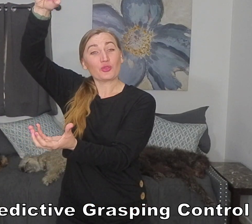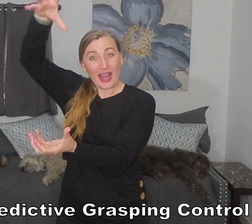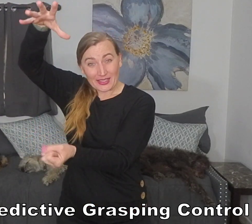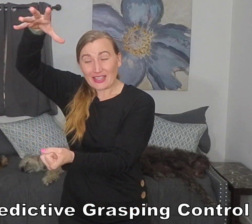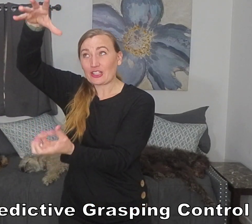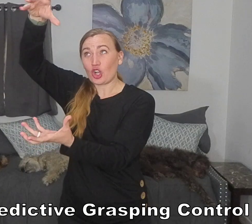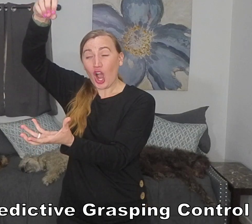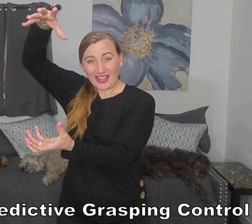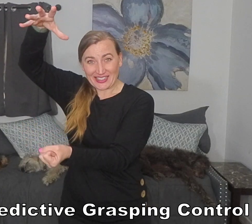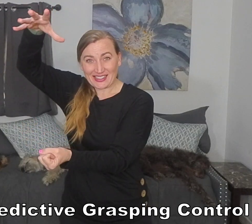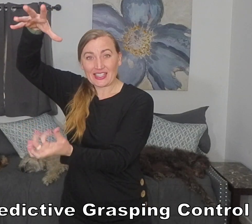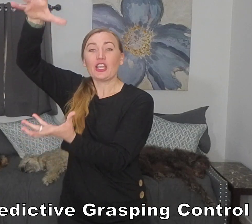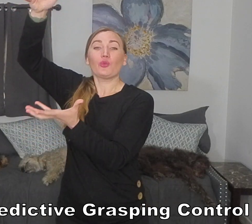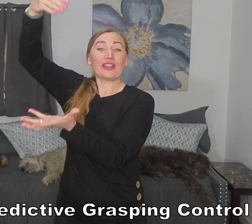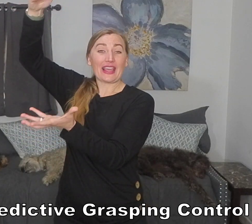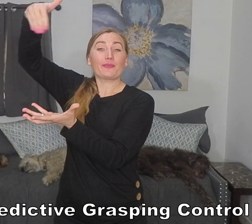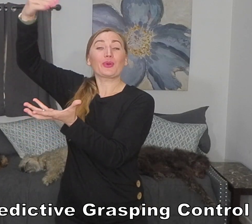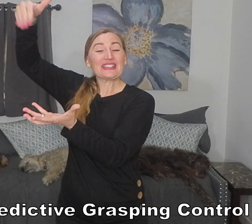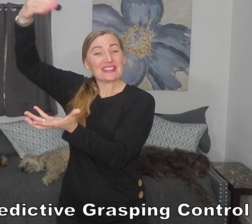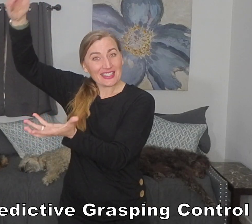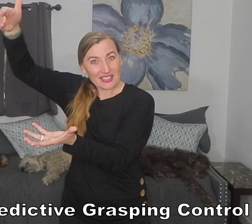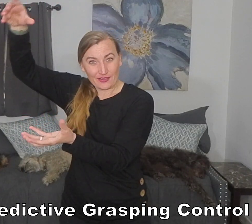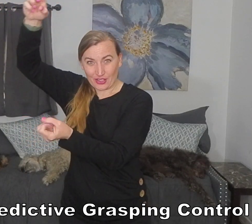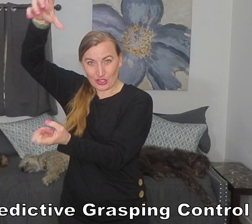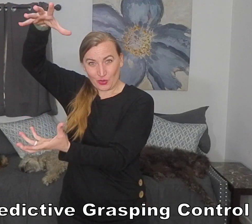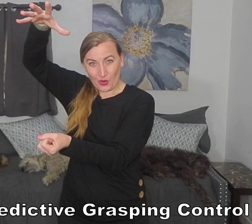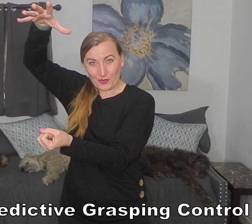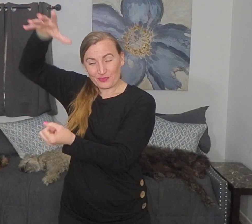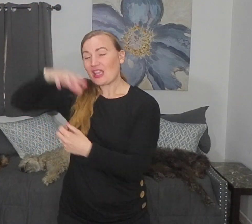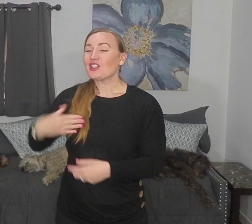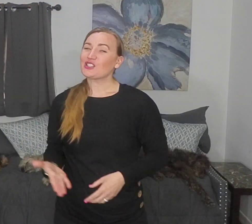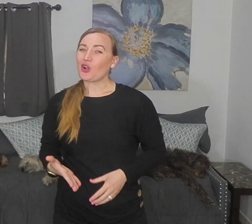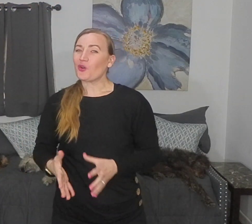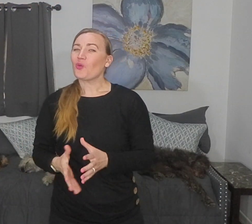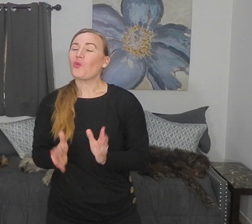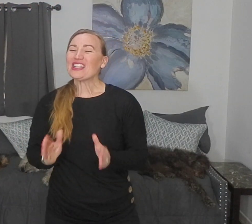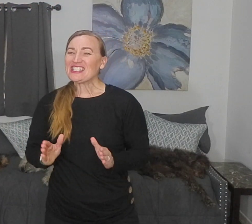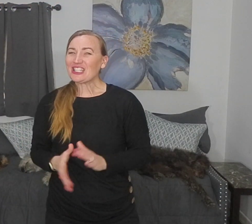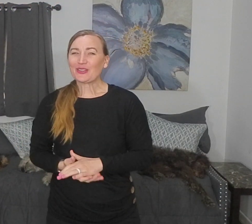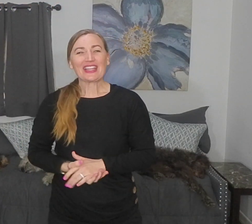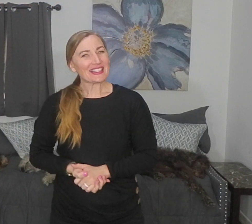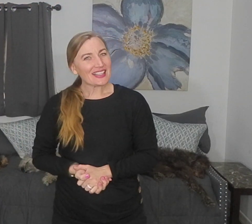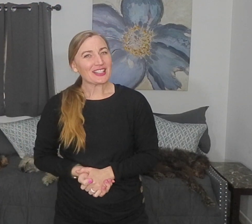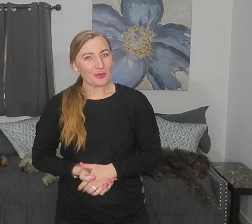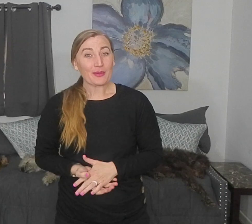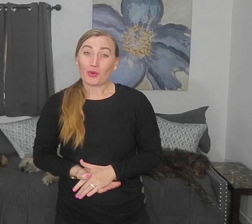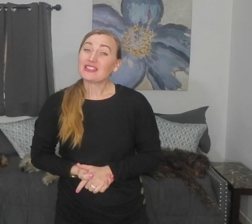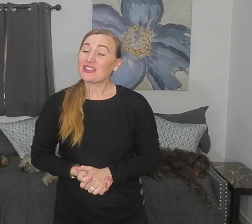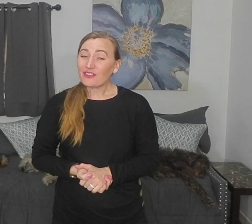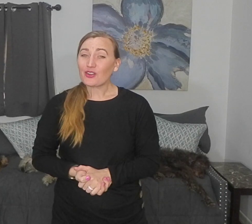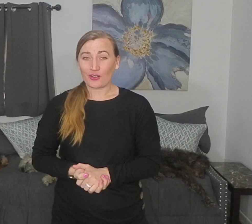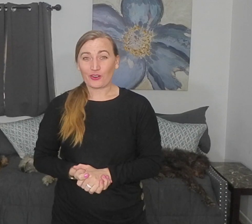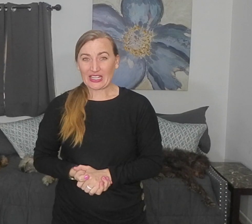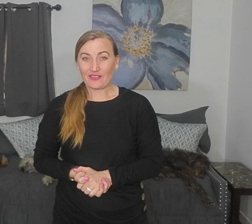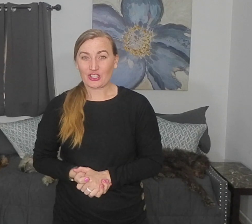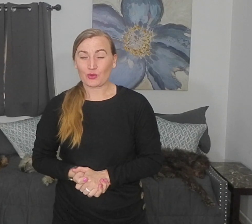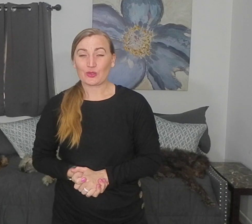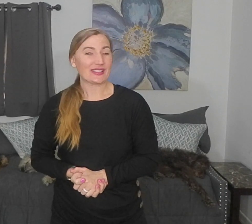grab, and then caught it with a predictive control. So what do you think is a little bit more difficult for individuals with